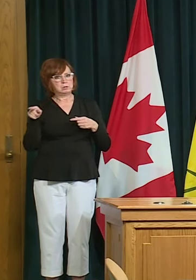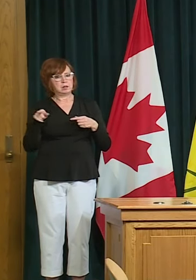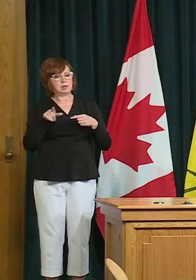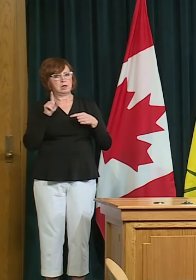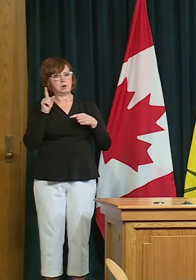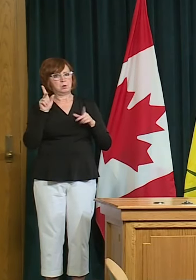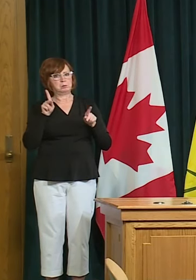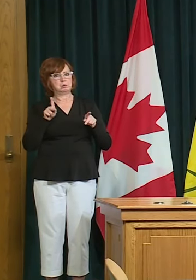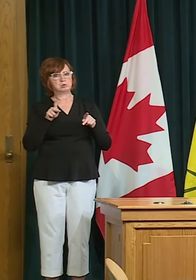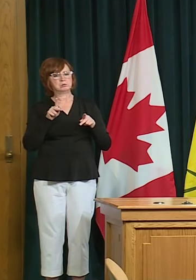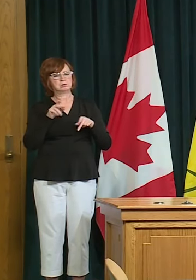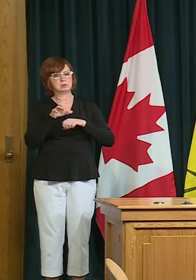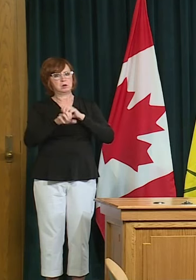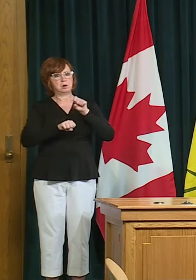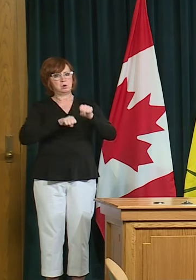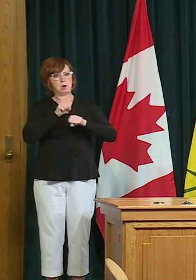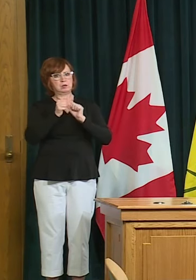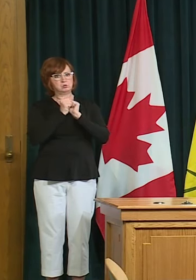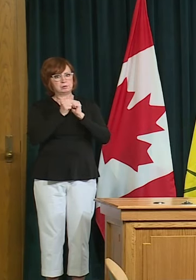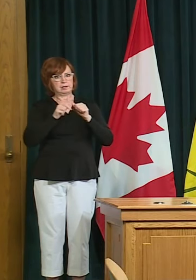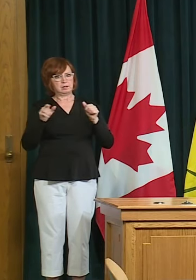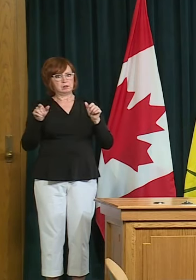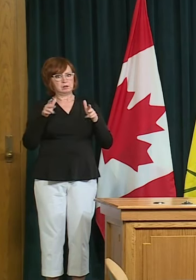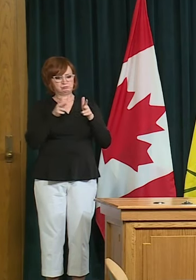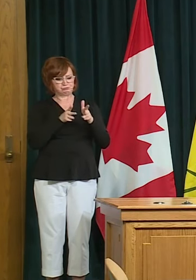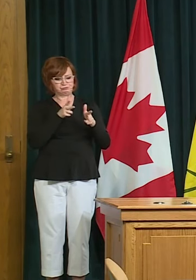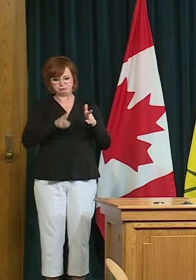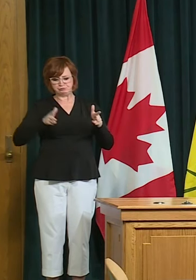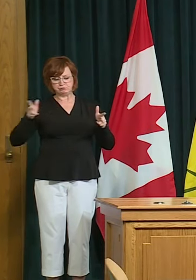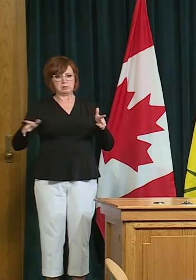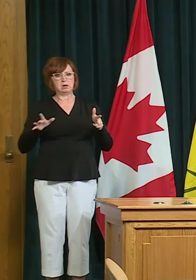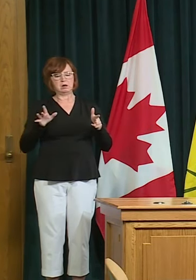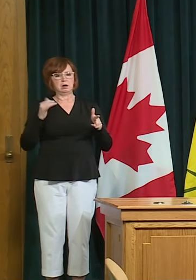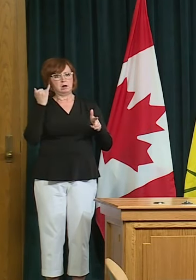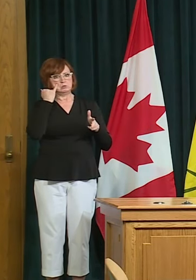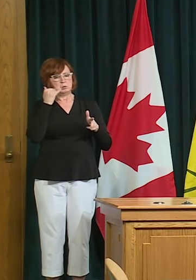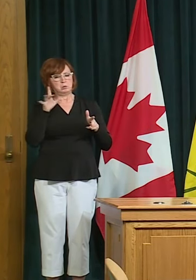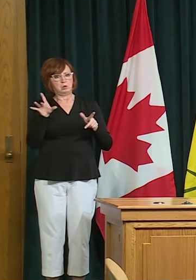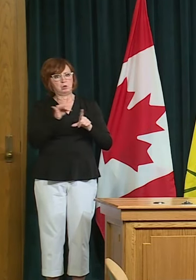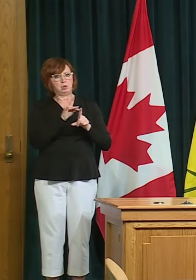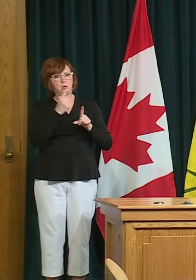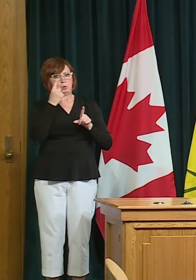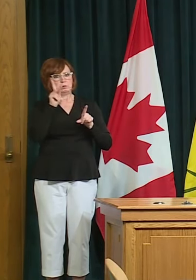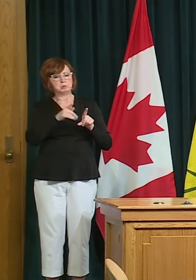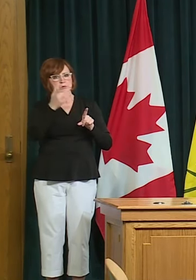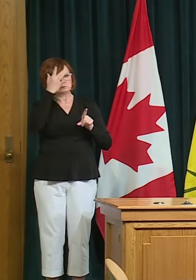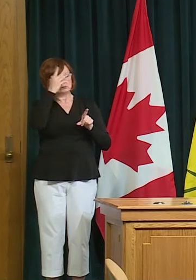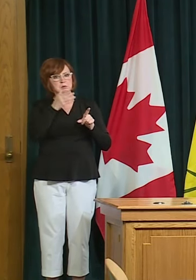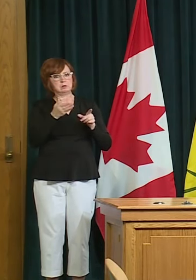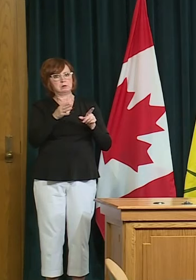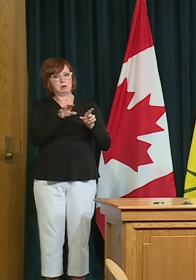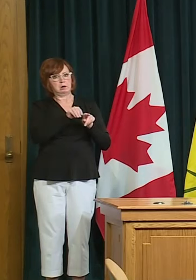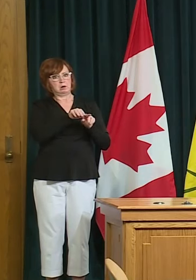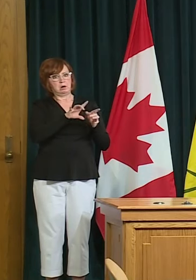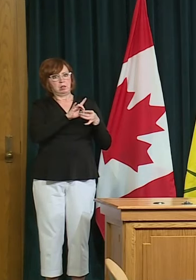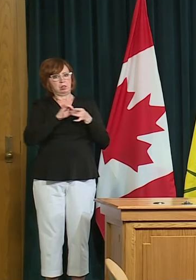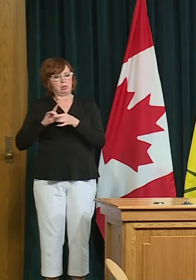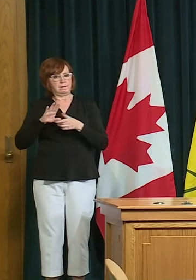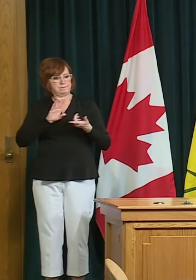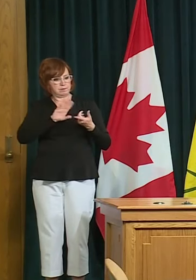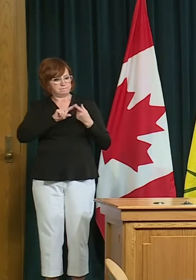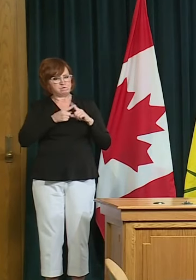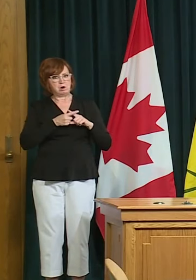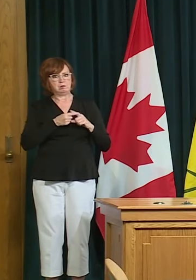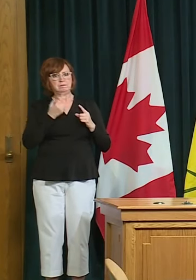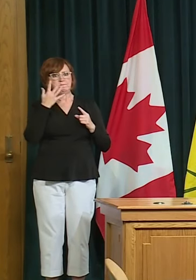five or six were but as we look at sports camps and other things i think the same principles will have to apply that you do it in a way that you can quickly identify